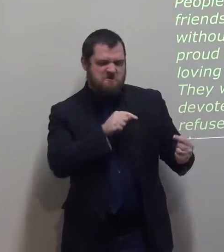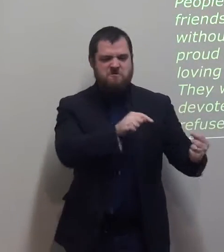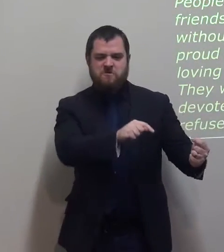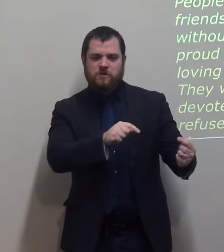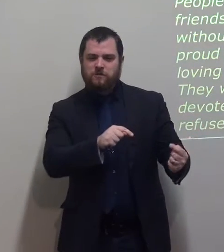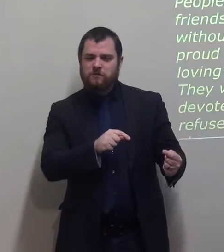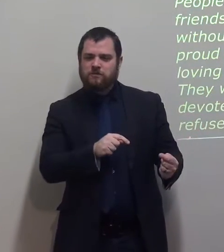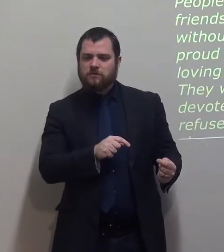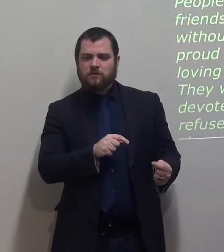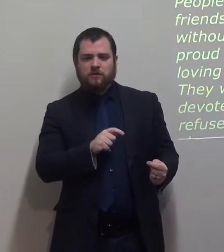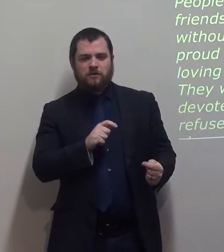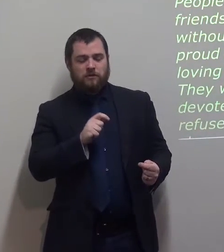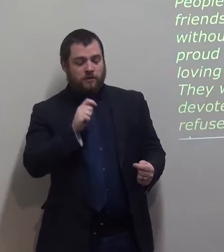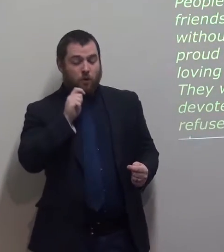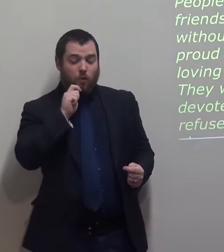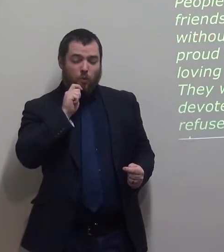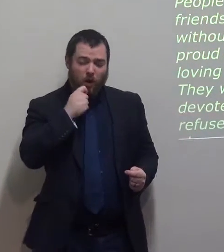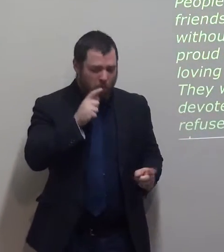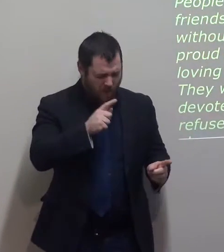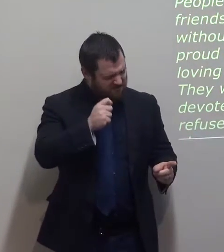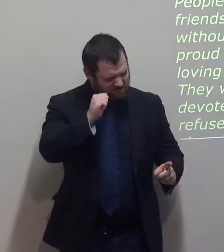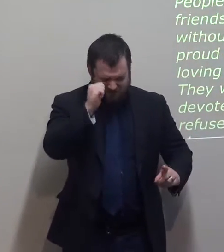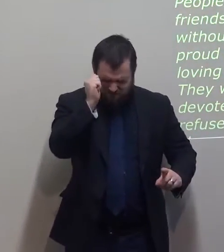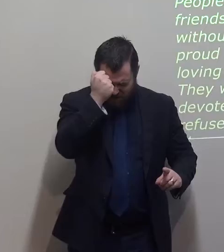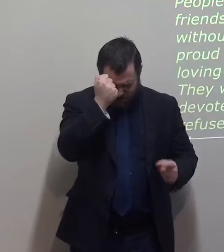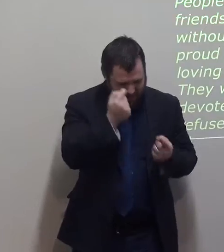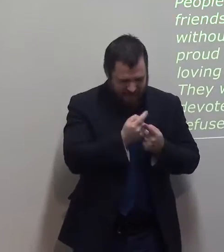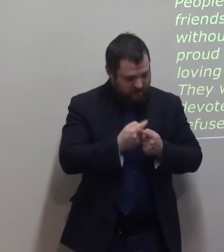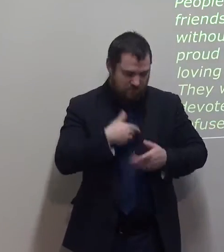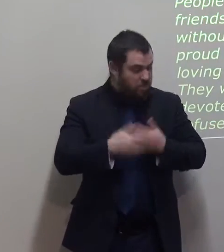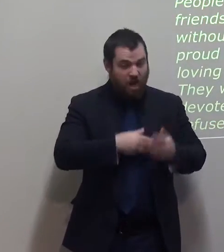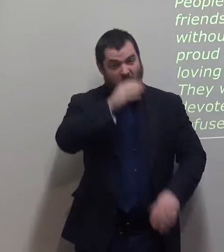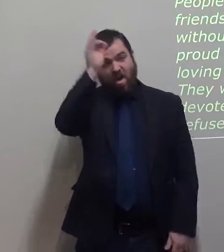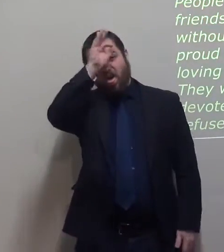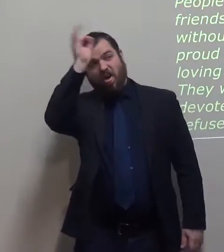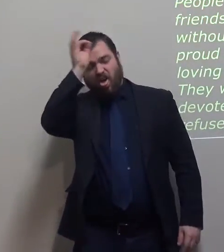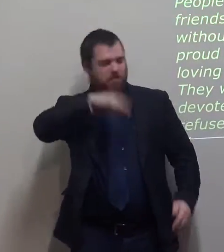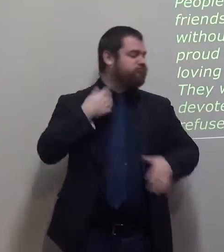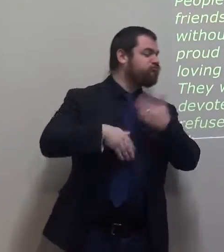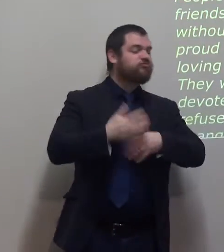They will do foolish things without thinking and will be so proud of themselves.